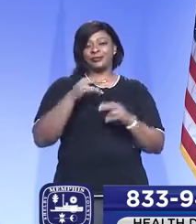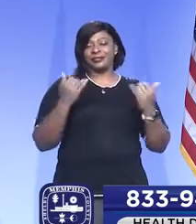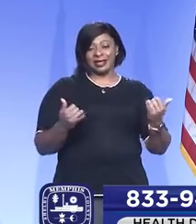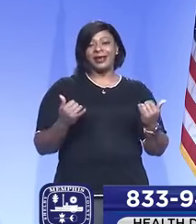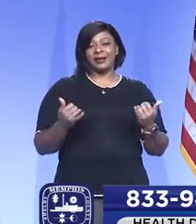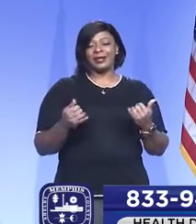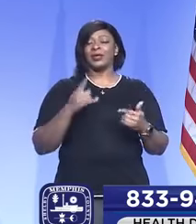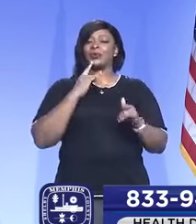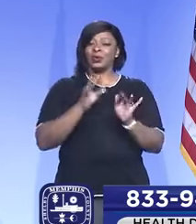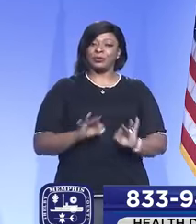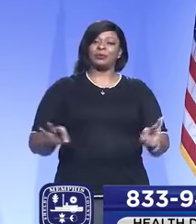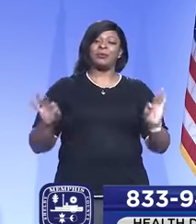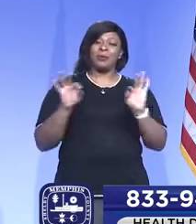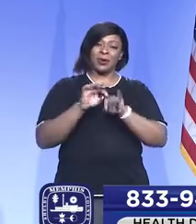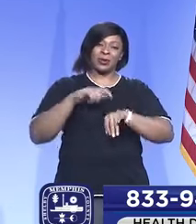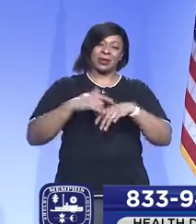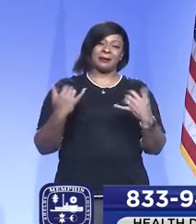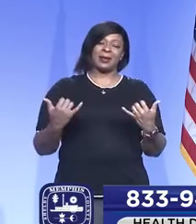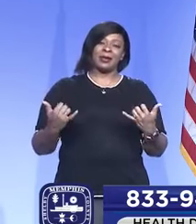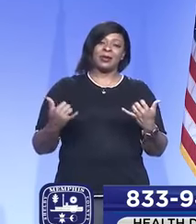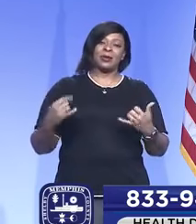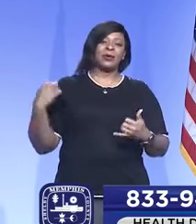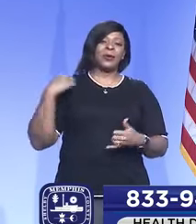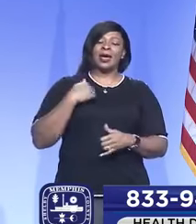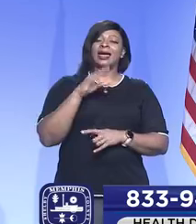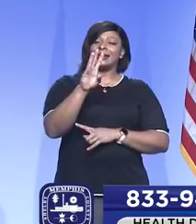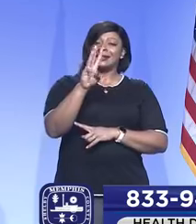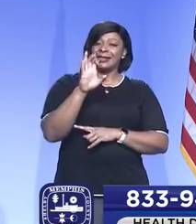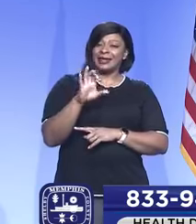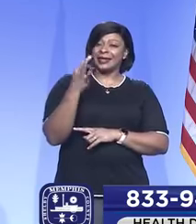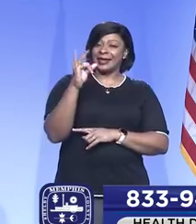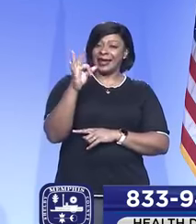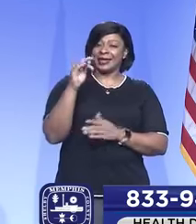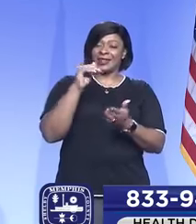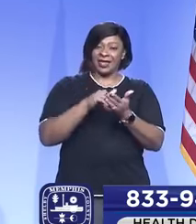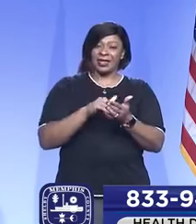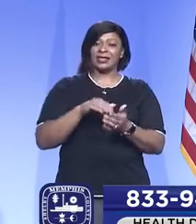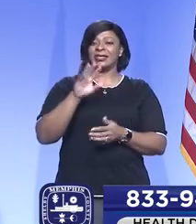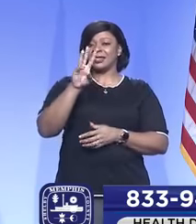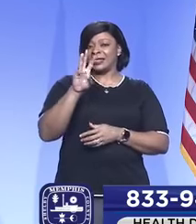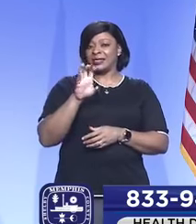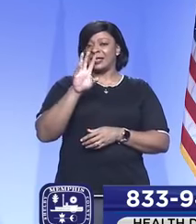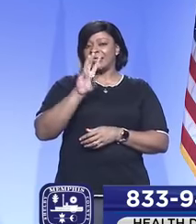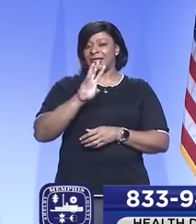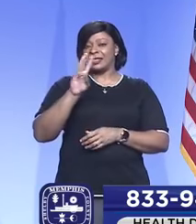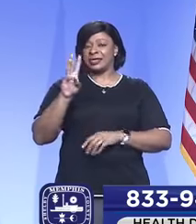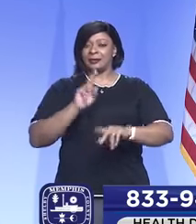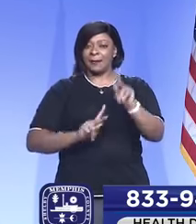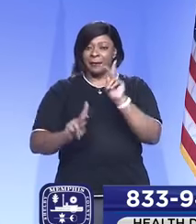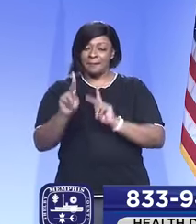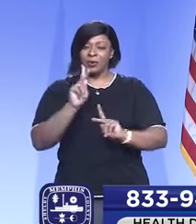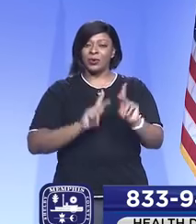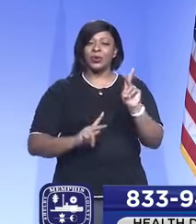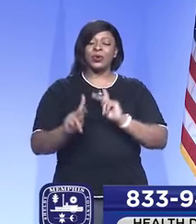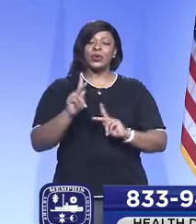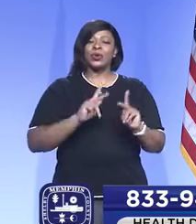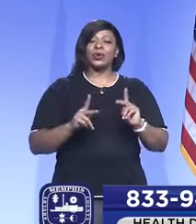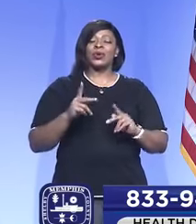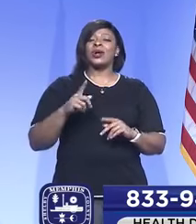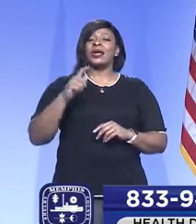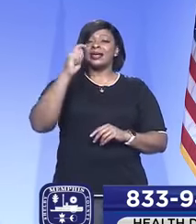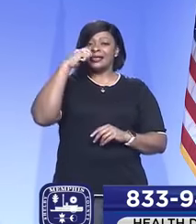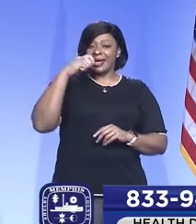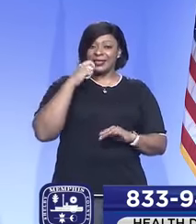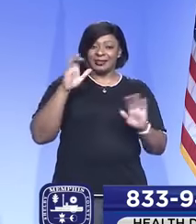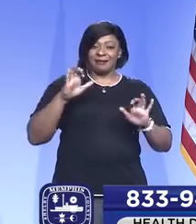very critical time. We've had 619,666 people or tests